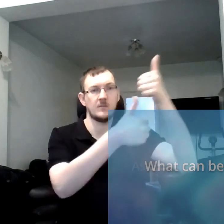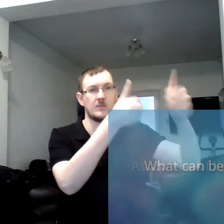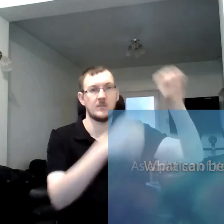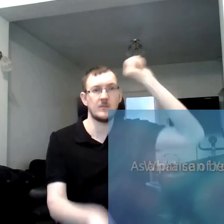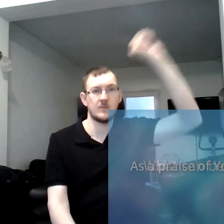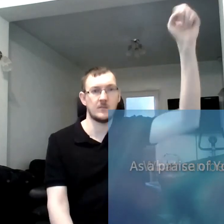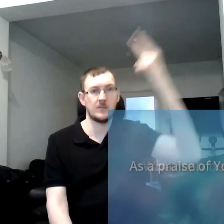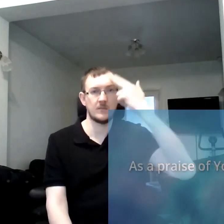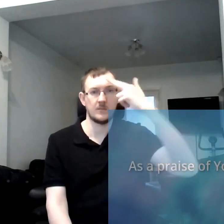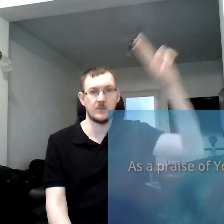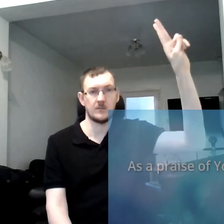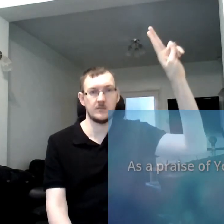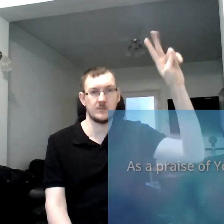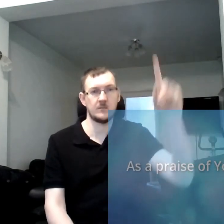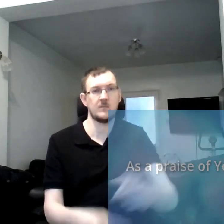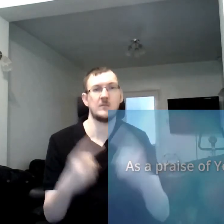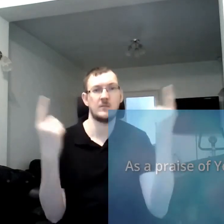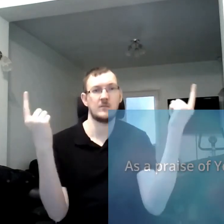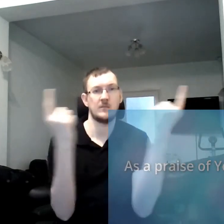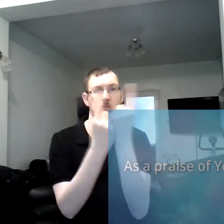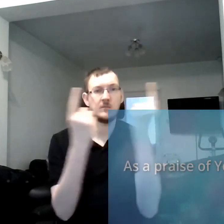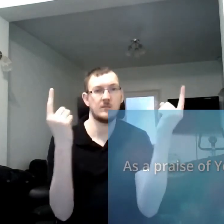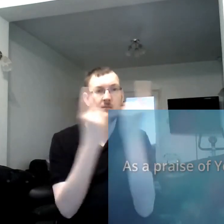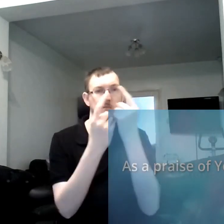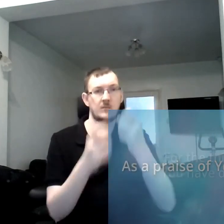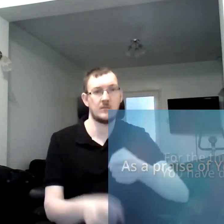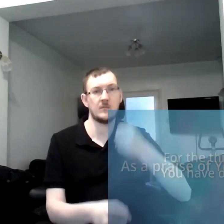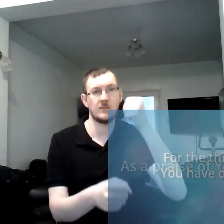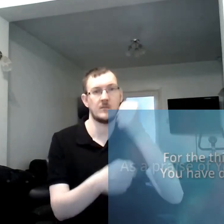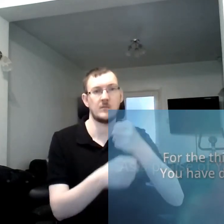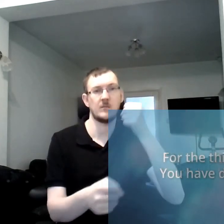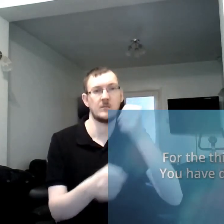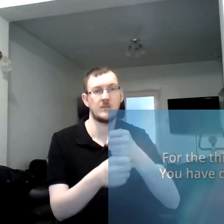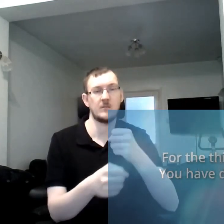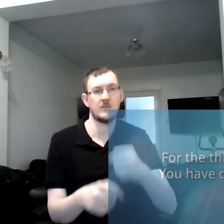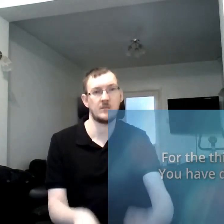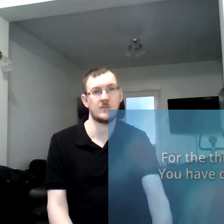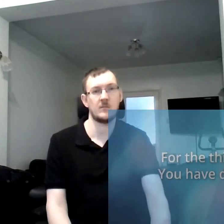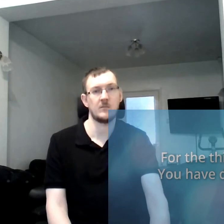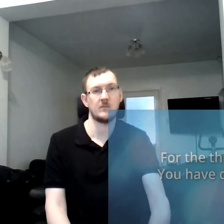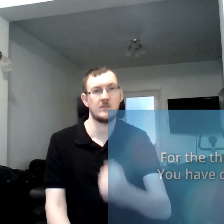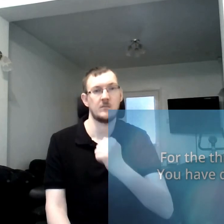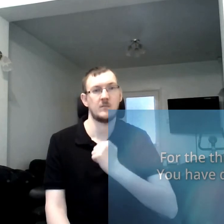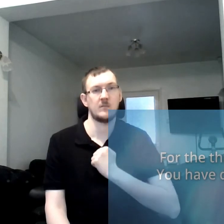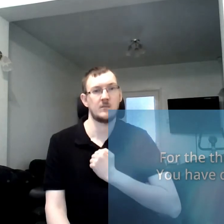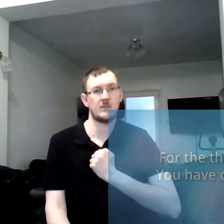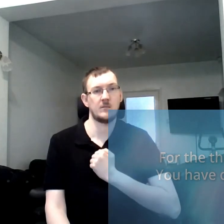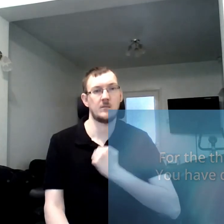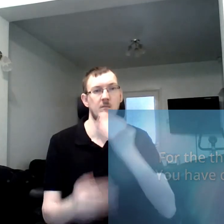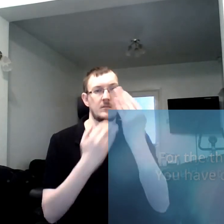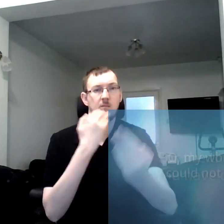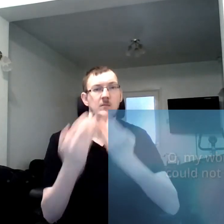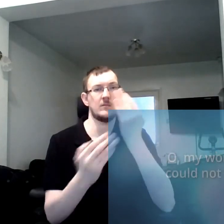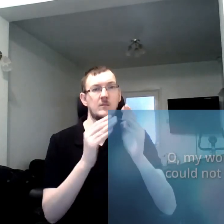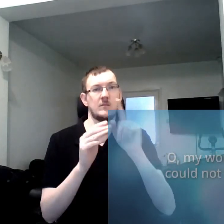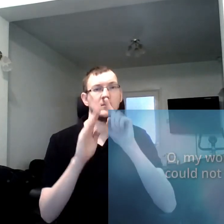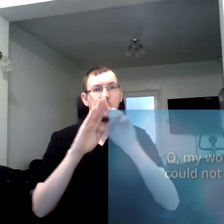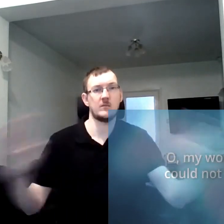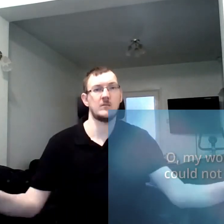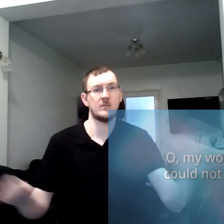a praise of your name full of things you have done all my words could not